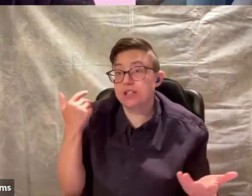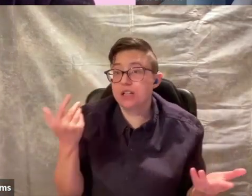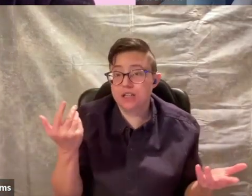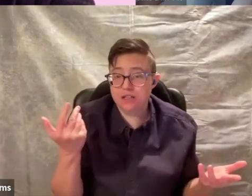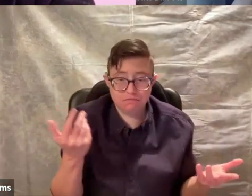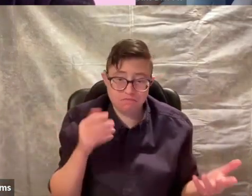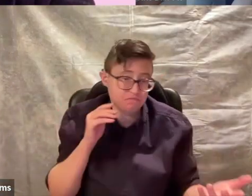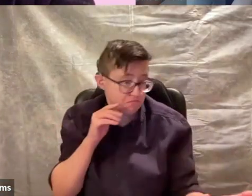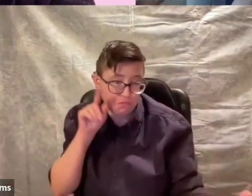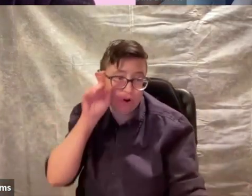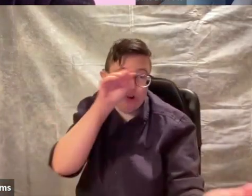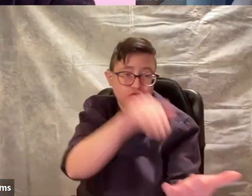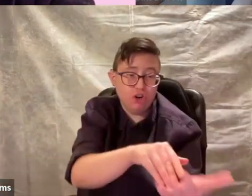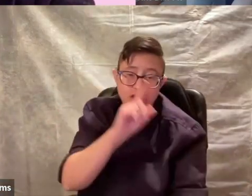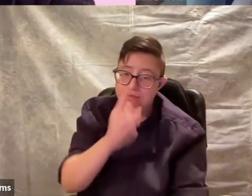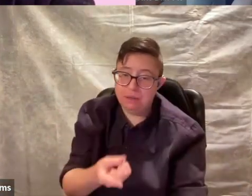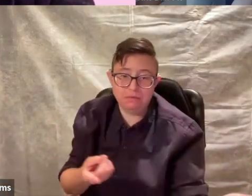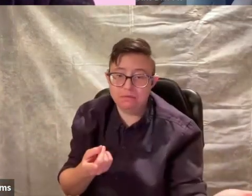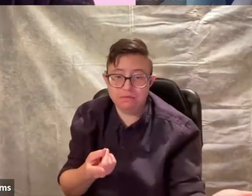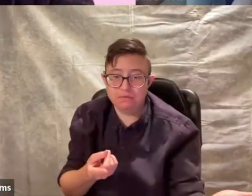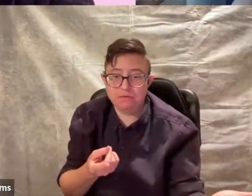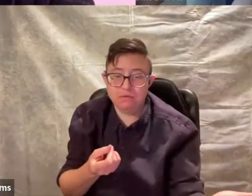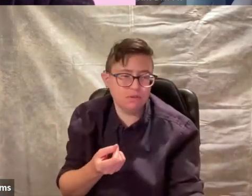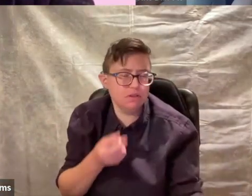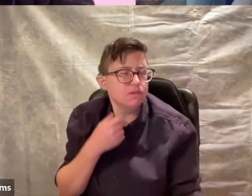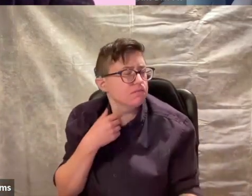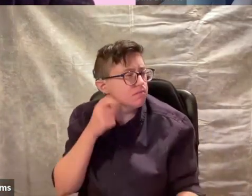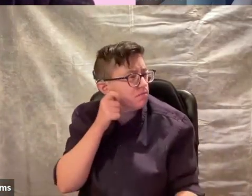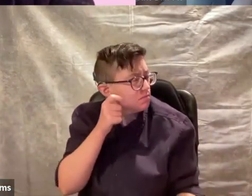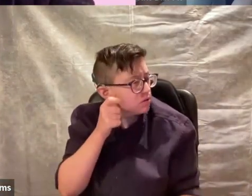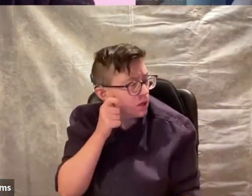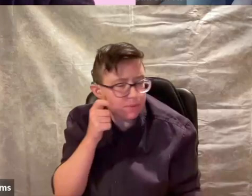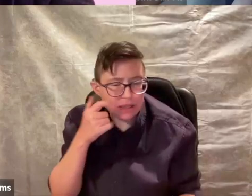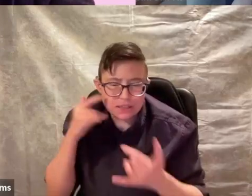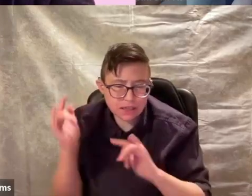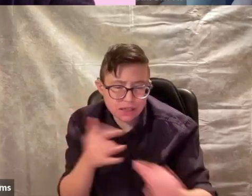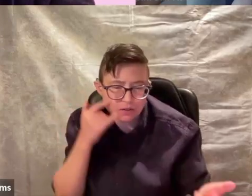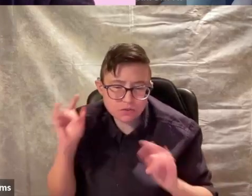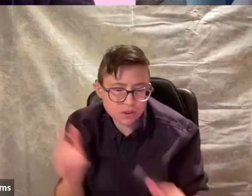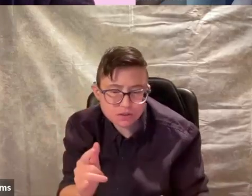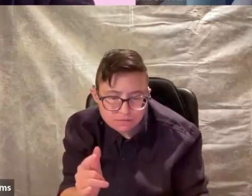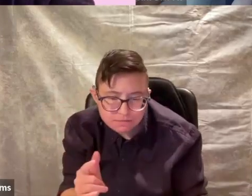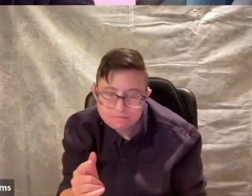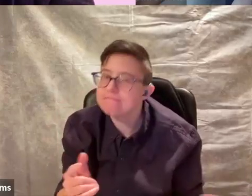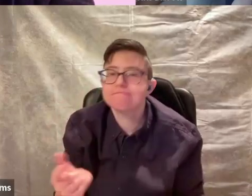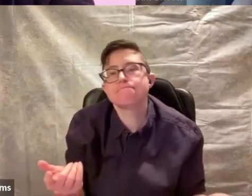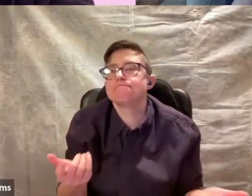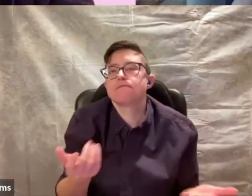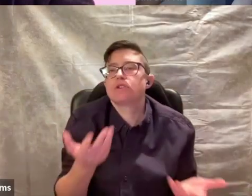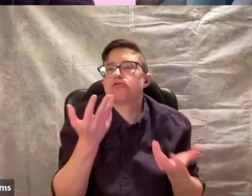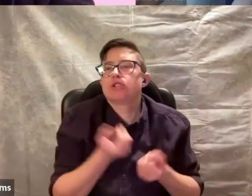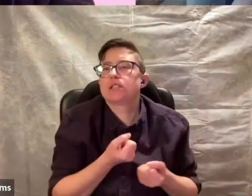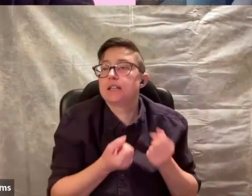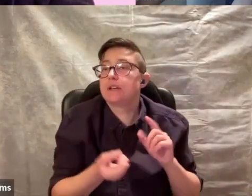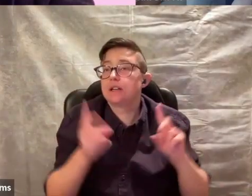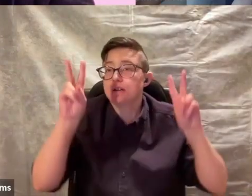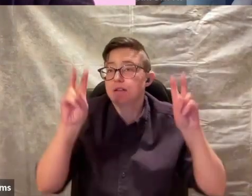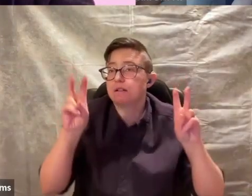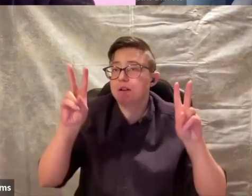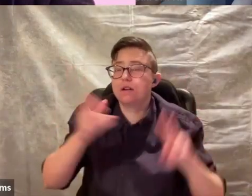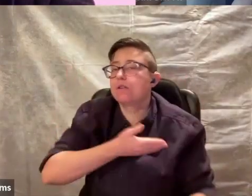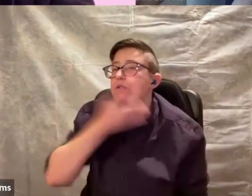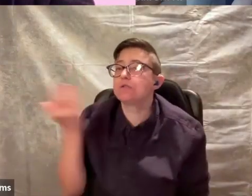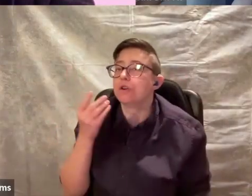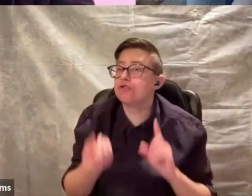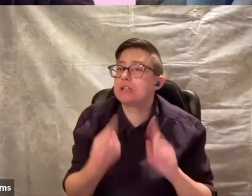Previously, unreachable. Urban signals. Receiving